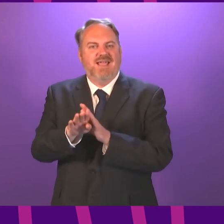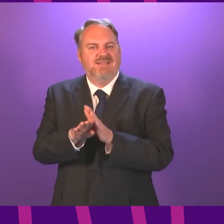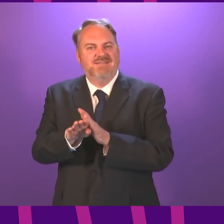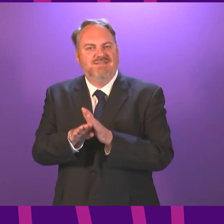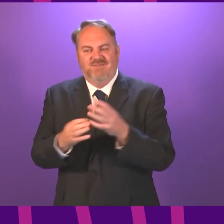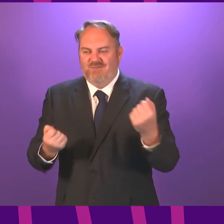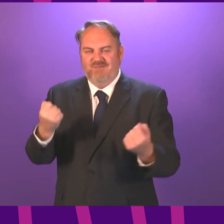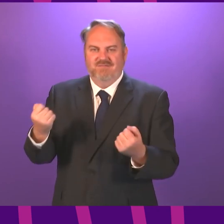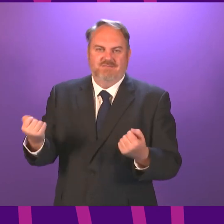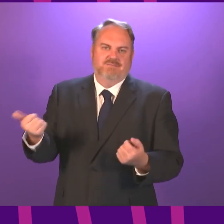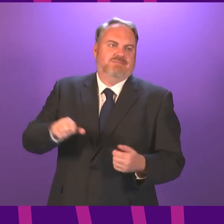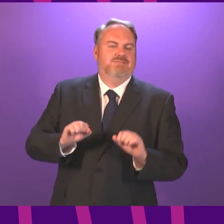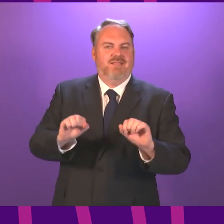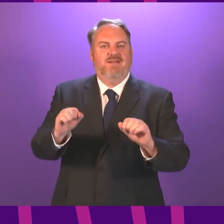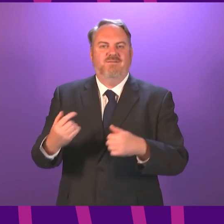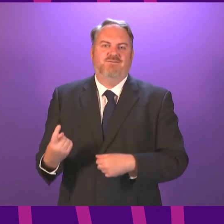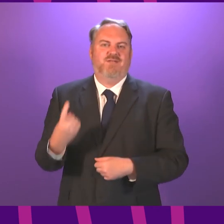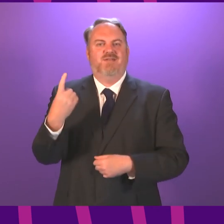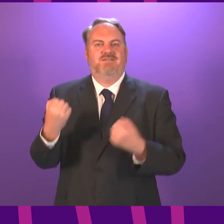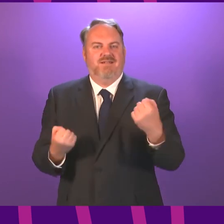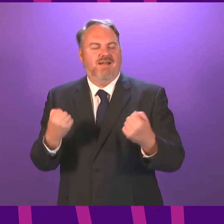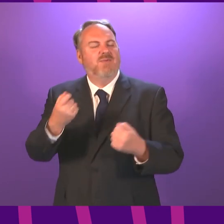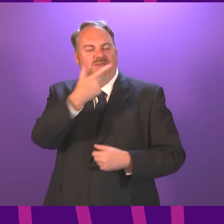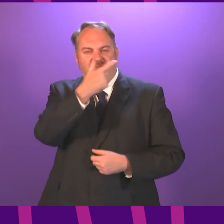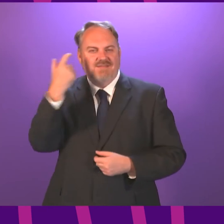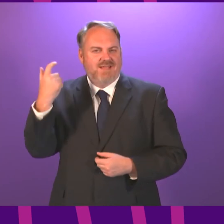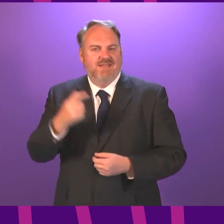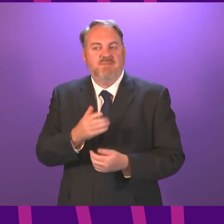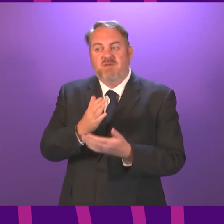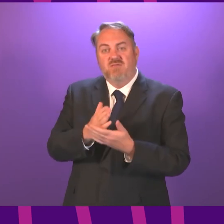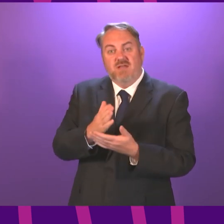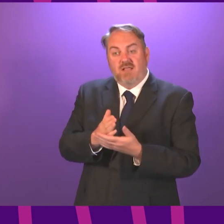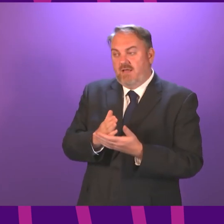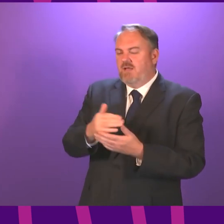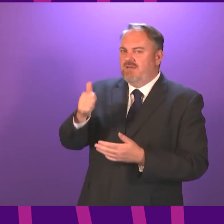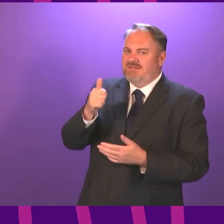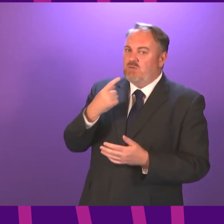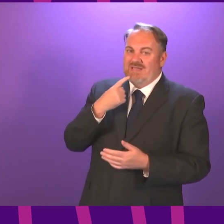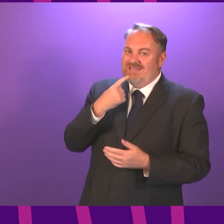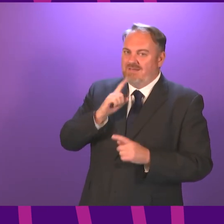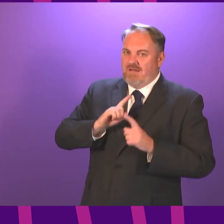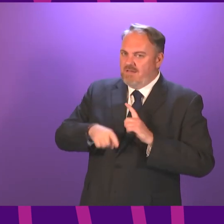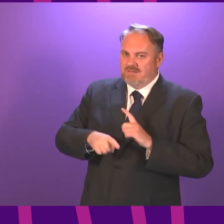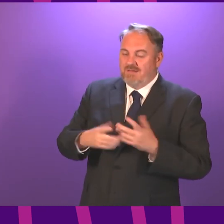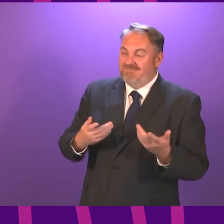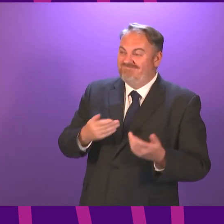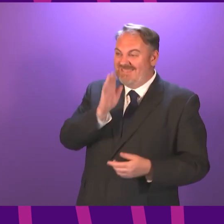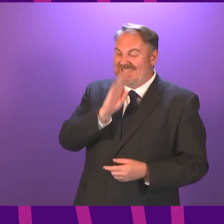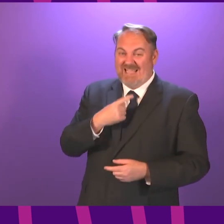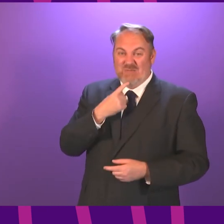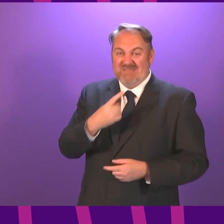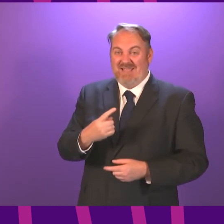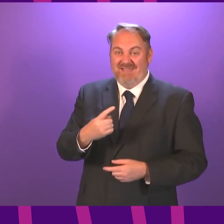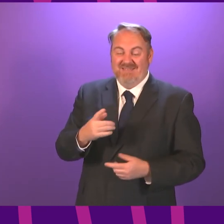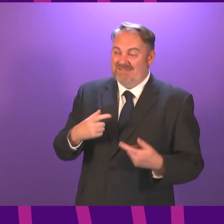that we get this back on track these issues and all of these issues are complex and unfortunately are straightforward